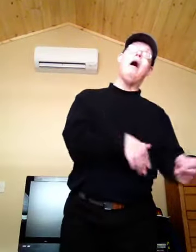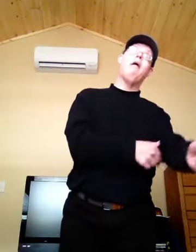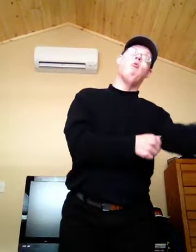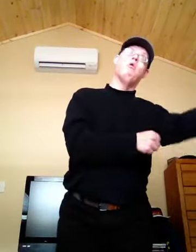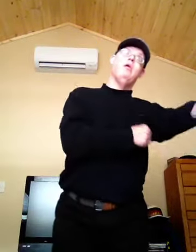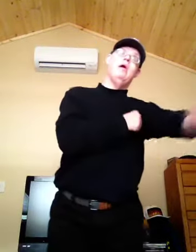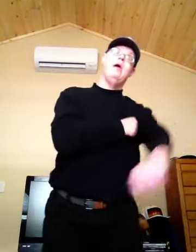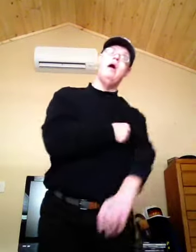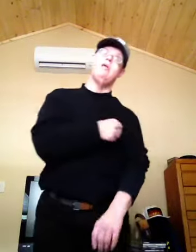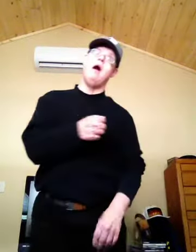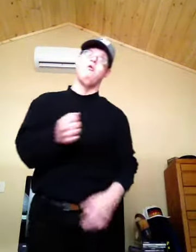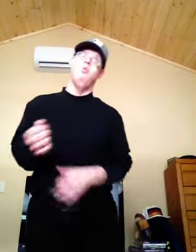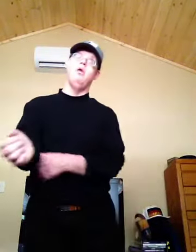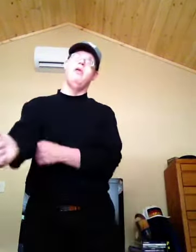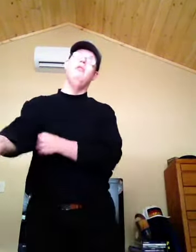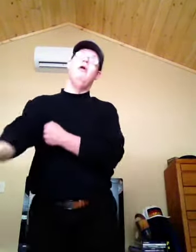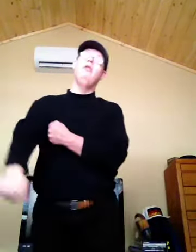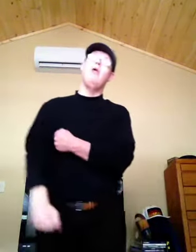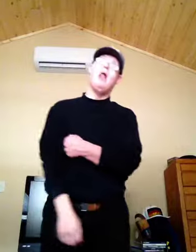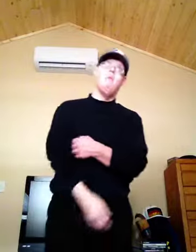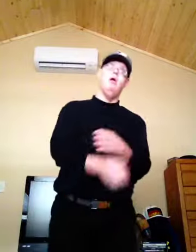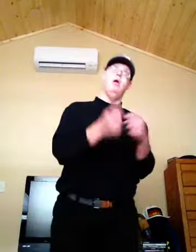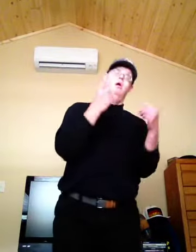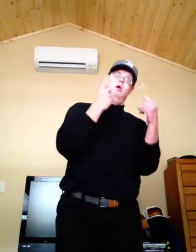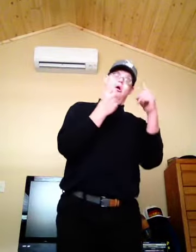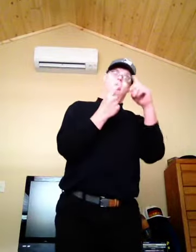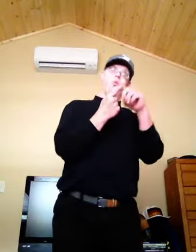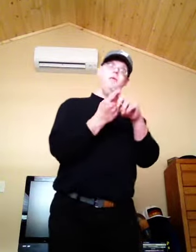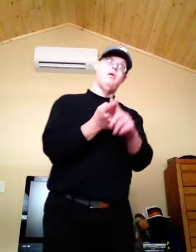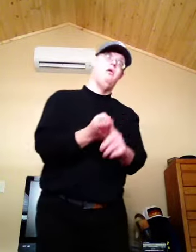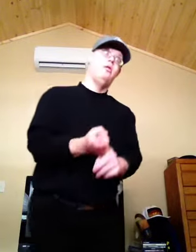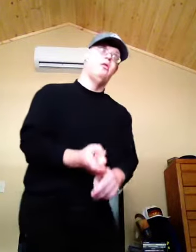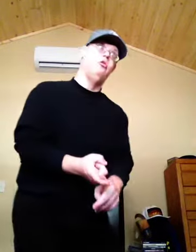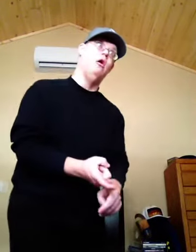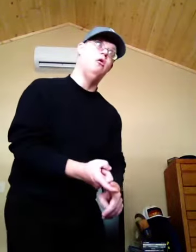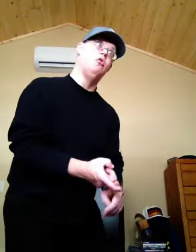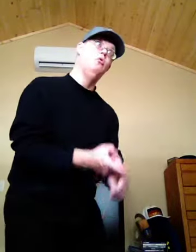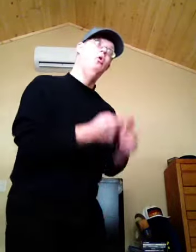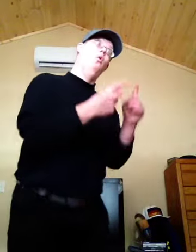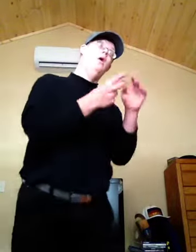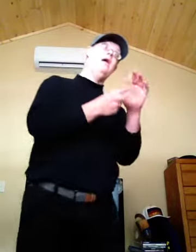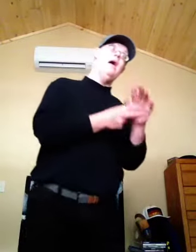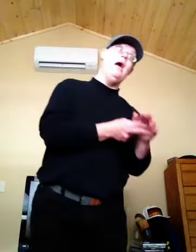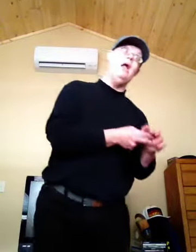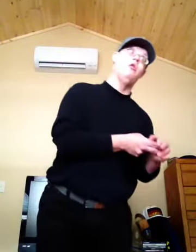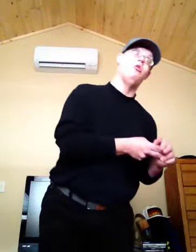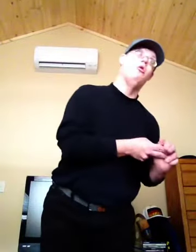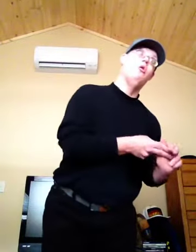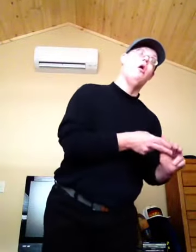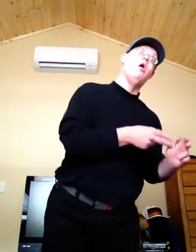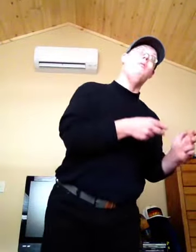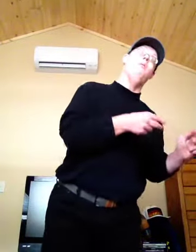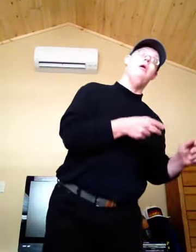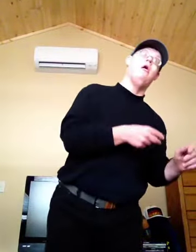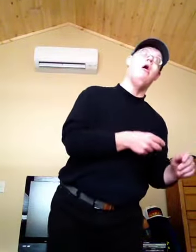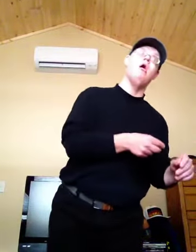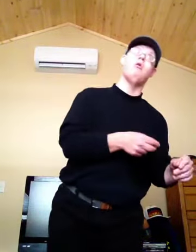I was in contact with, they tell me when the season starts, when it ends, because,